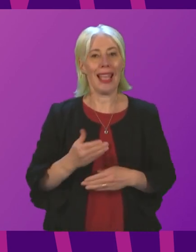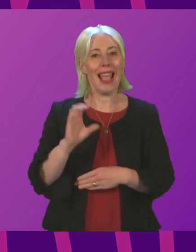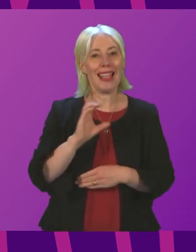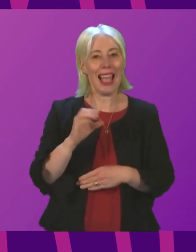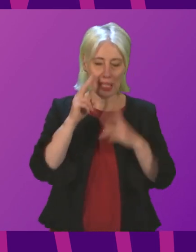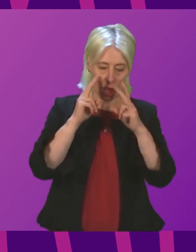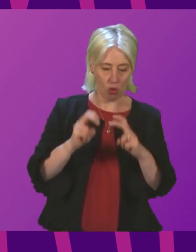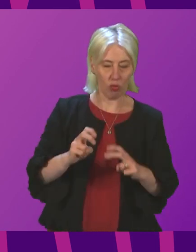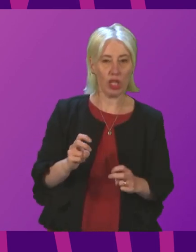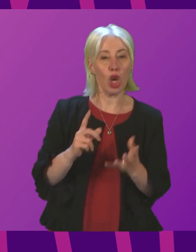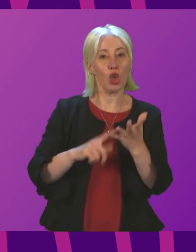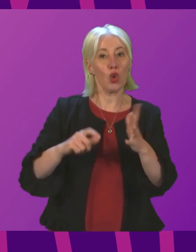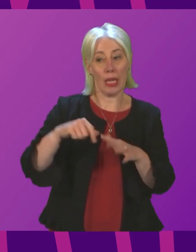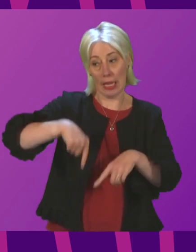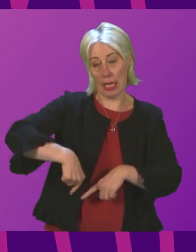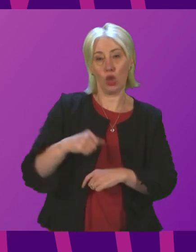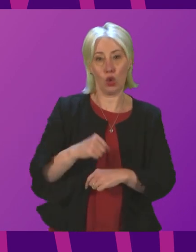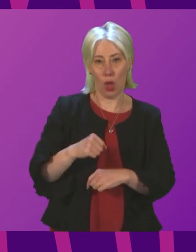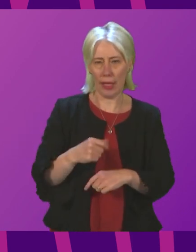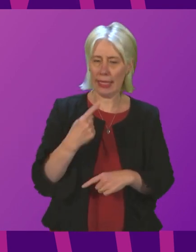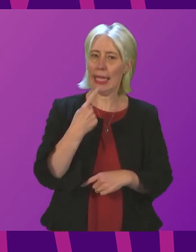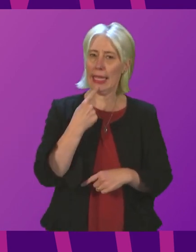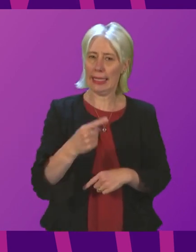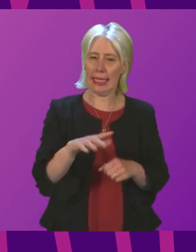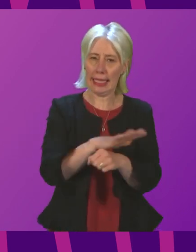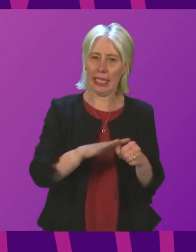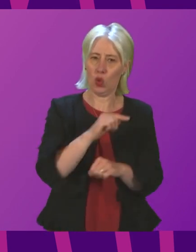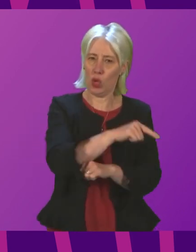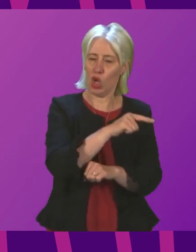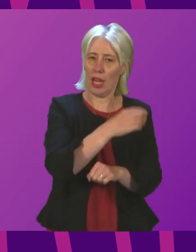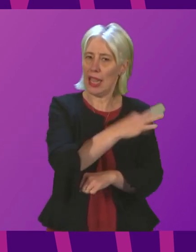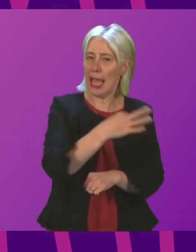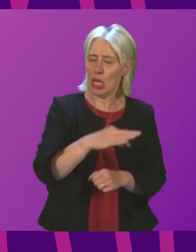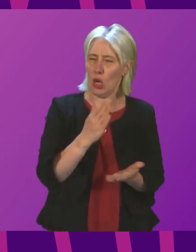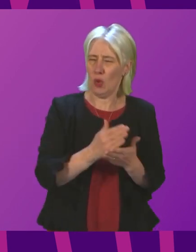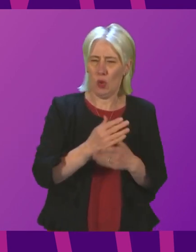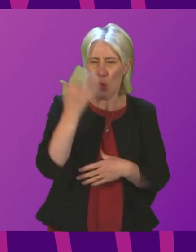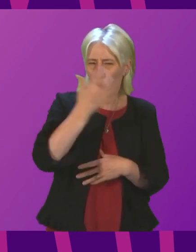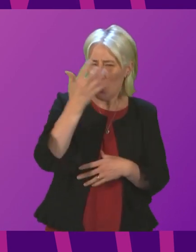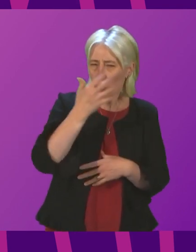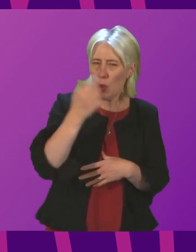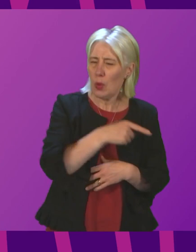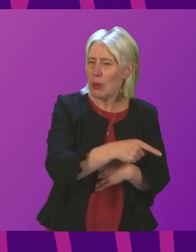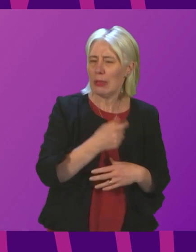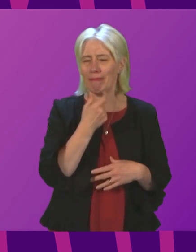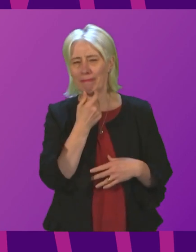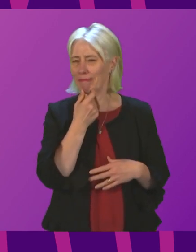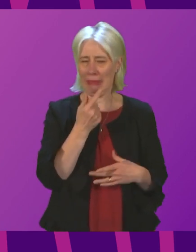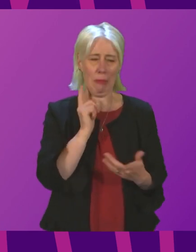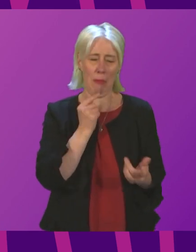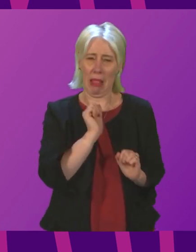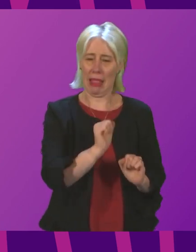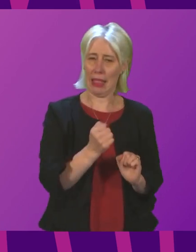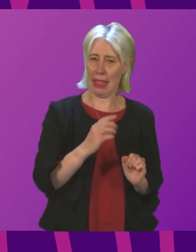have described the situation in NHS Lanarkshire as deeply concerning, warning us that for people with